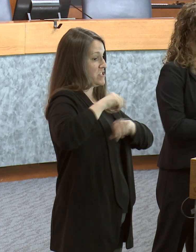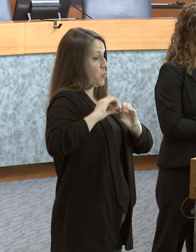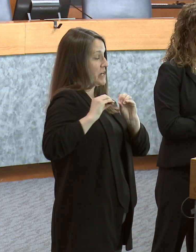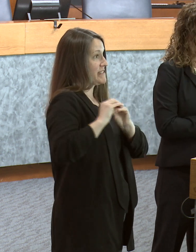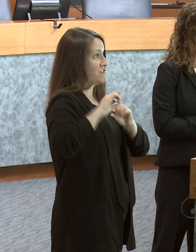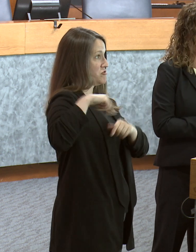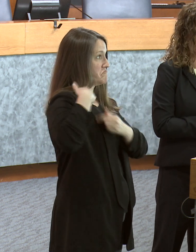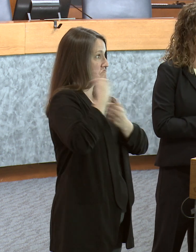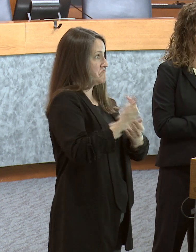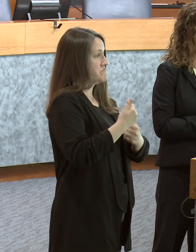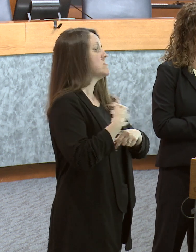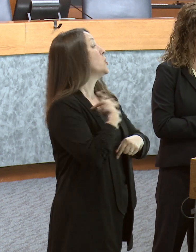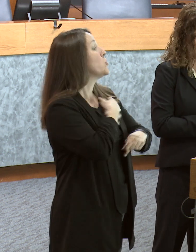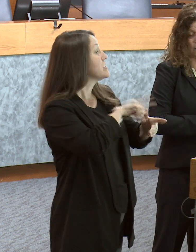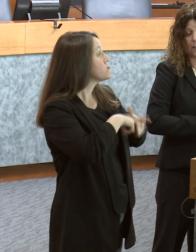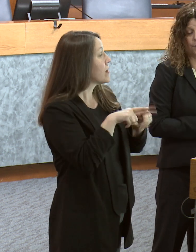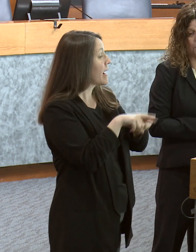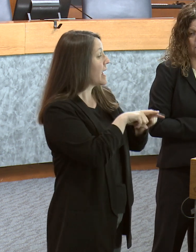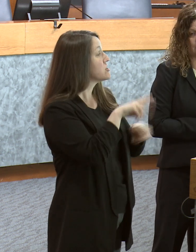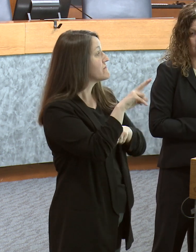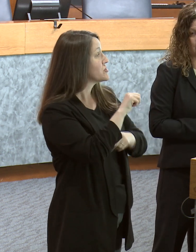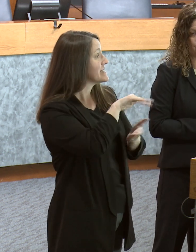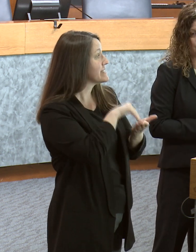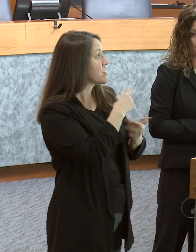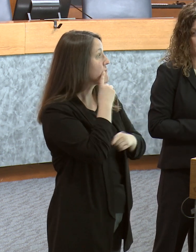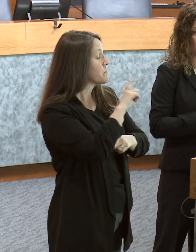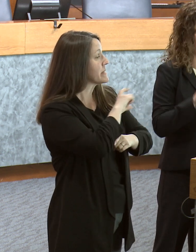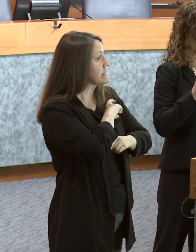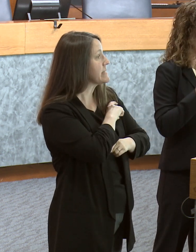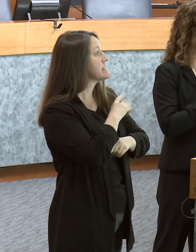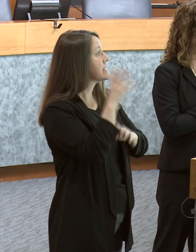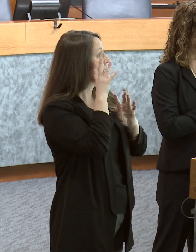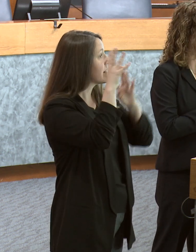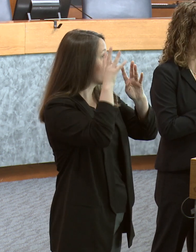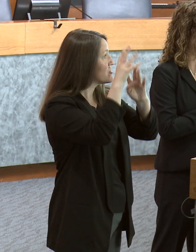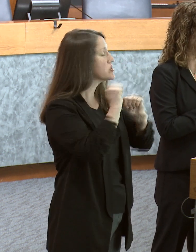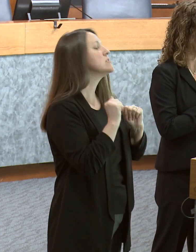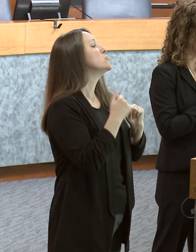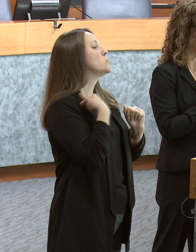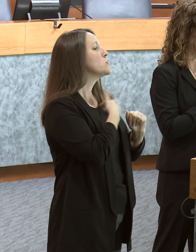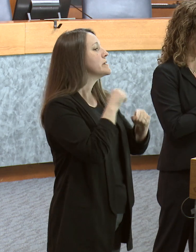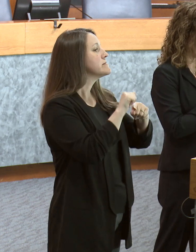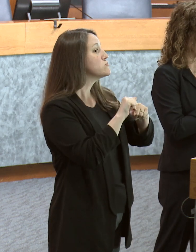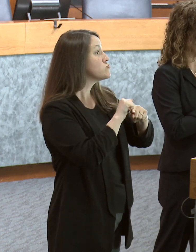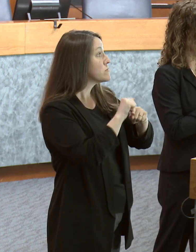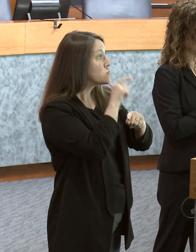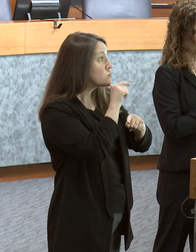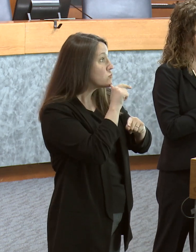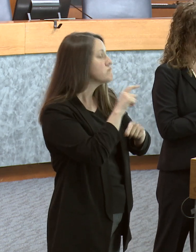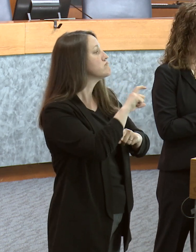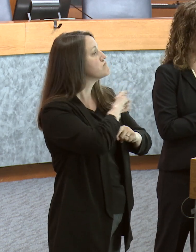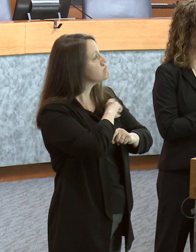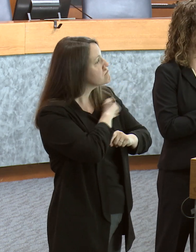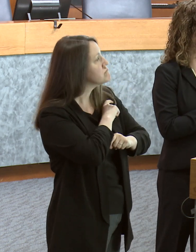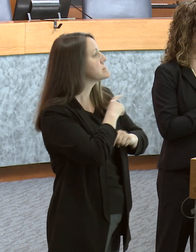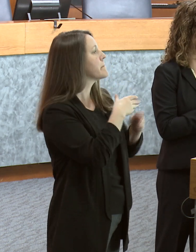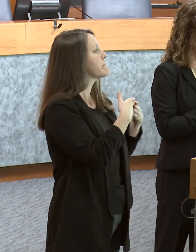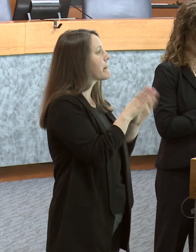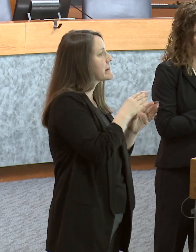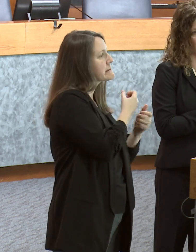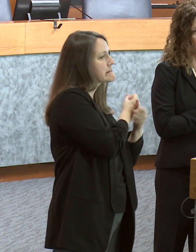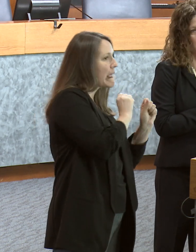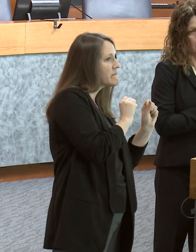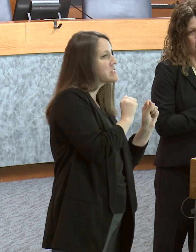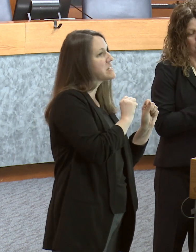we started out as the Virginia Center for Policing Innovation. And we train law enforcement officers, public safety,